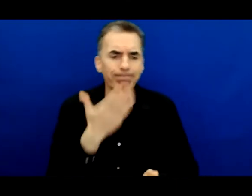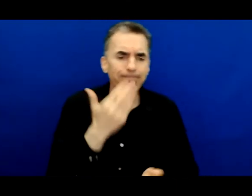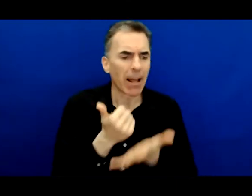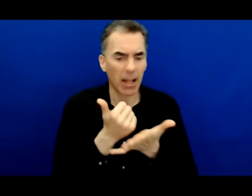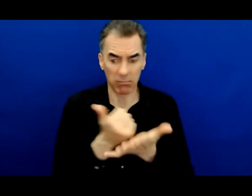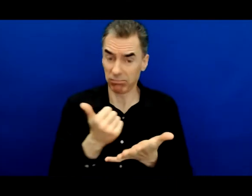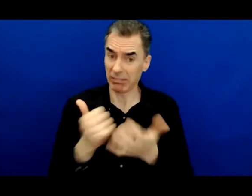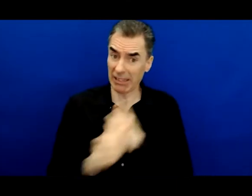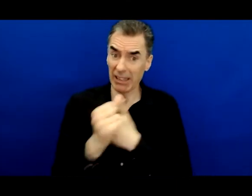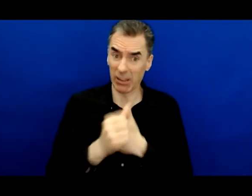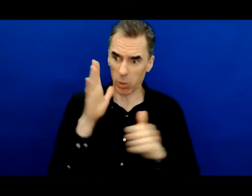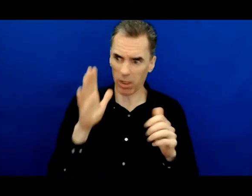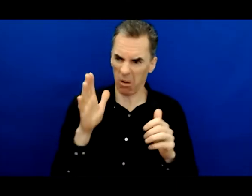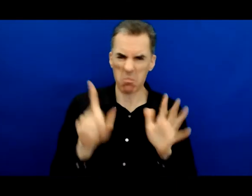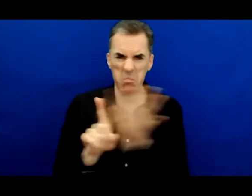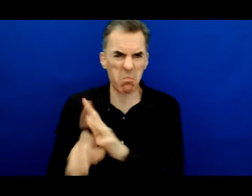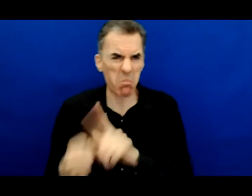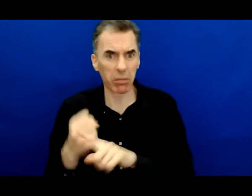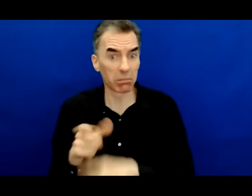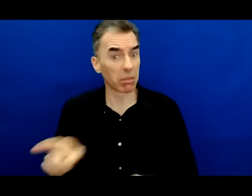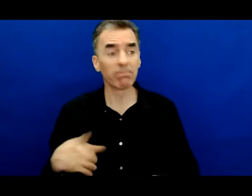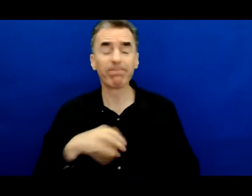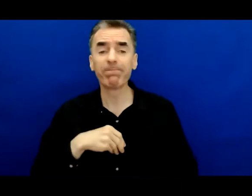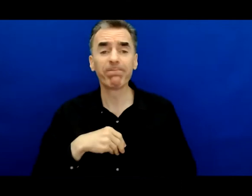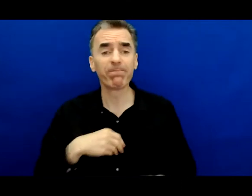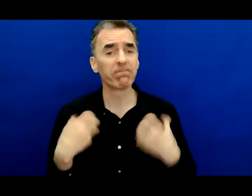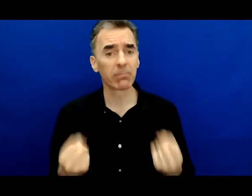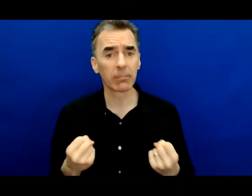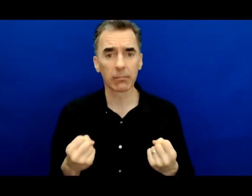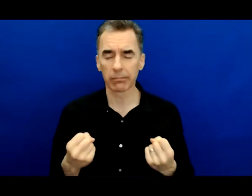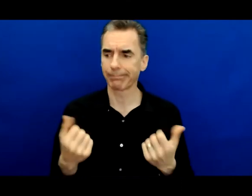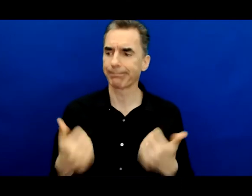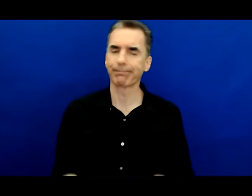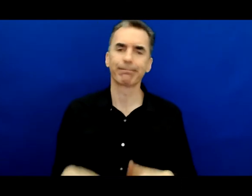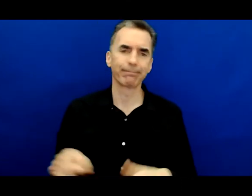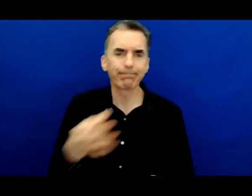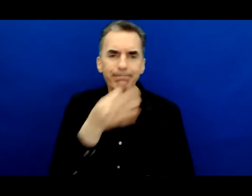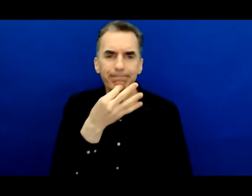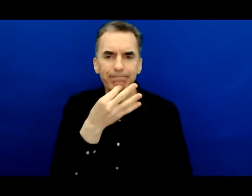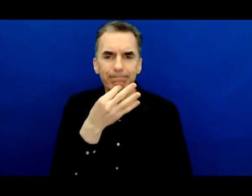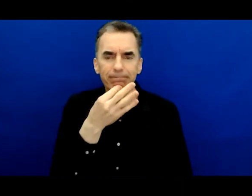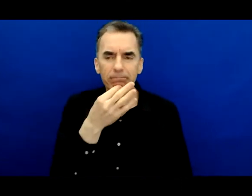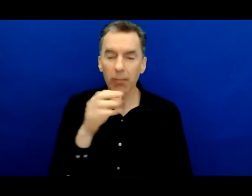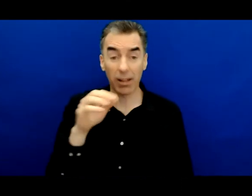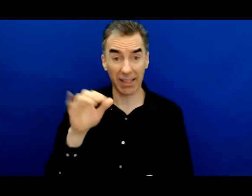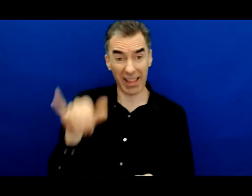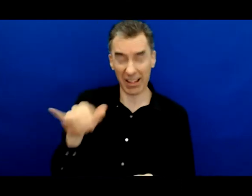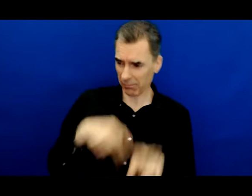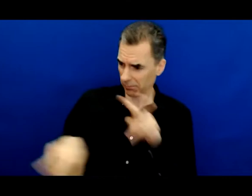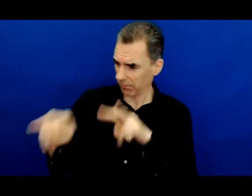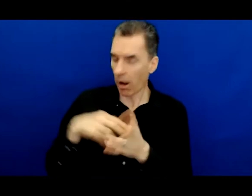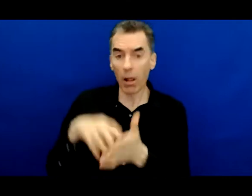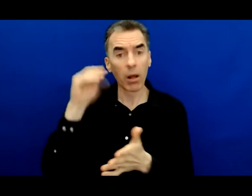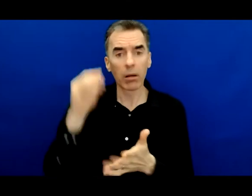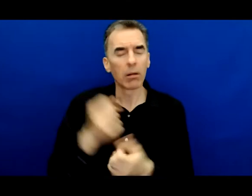many other arenas, reminding us that necessity is the mother of invention. Arthur taught me humility, love, courage, courage,